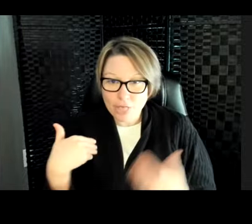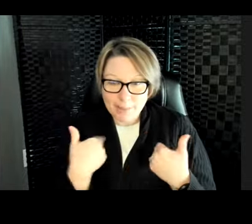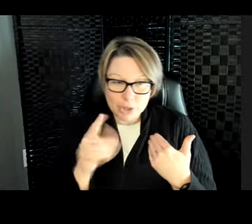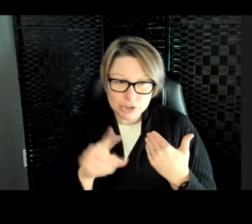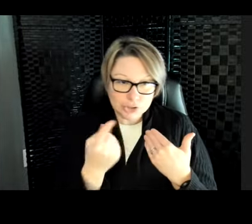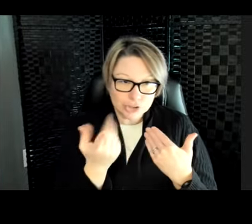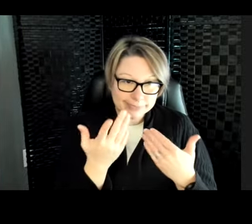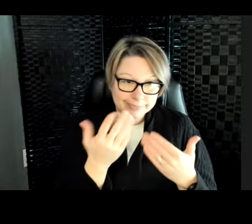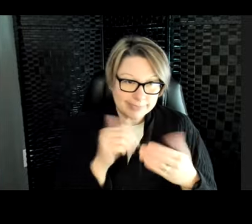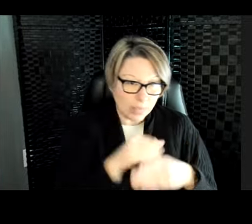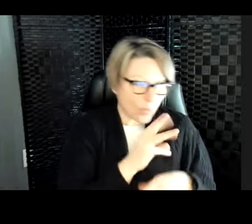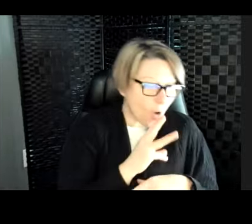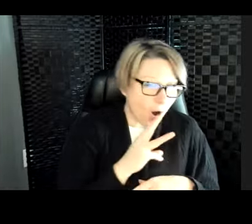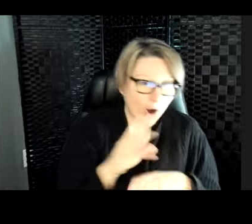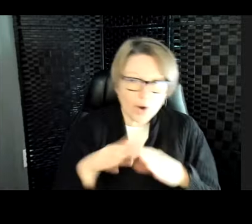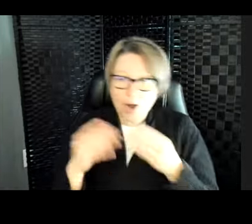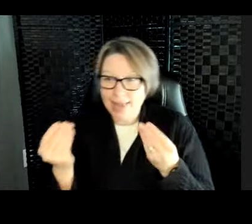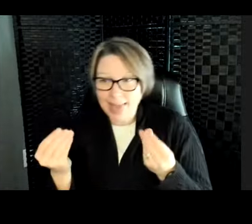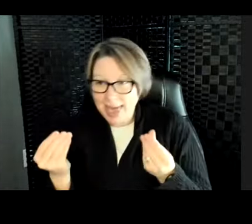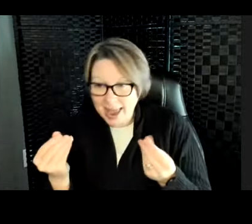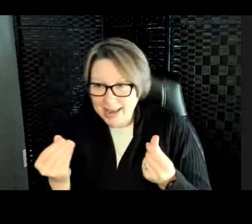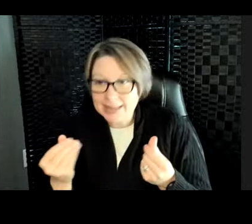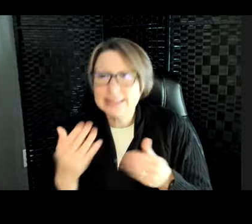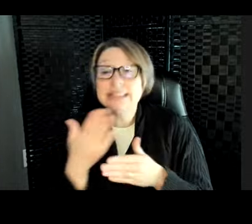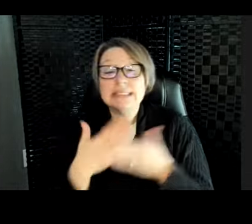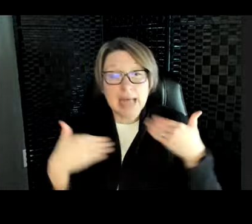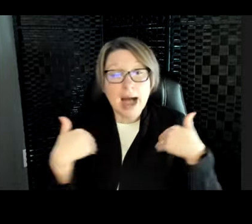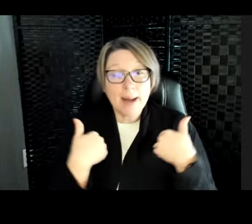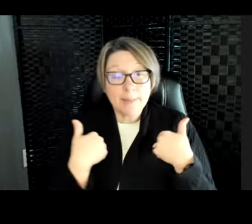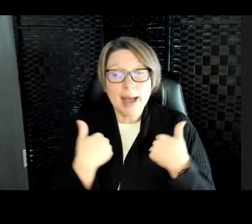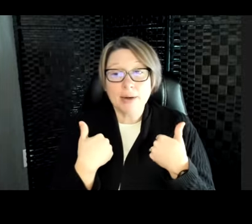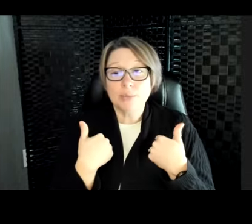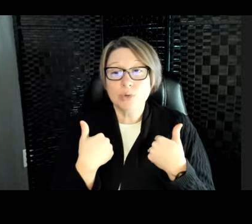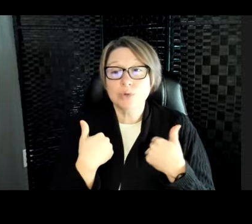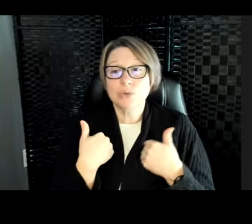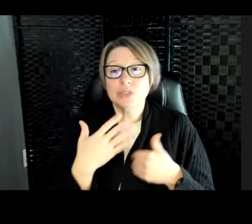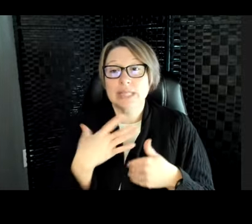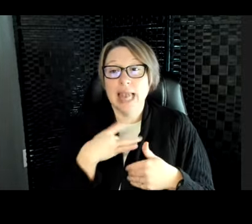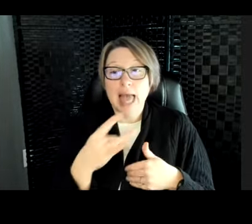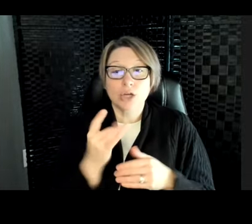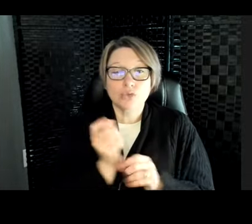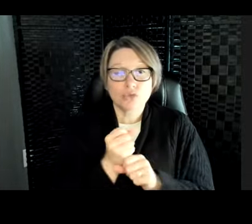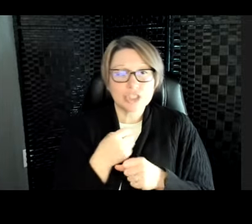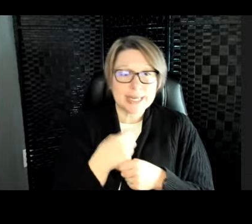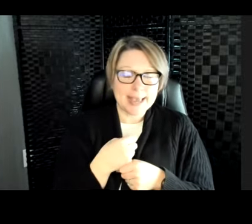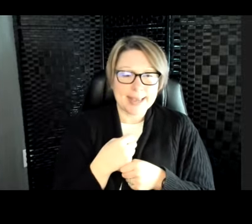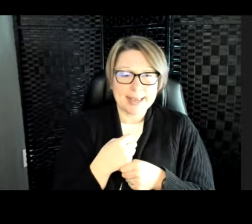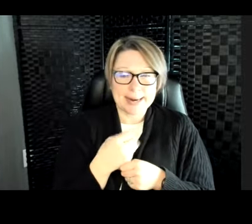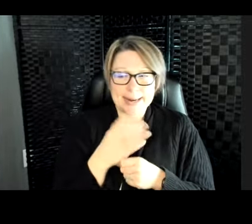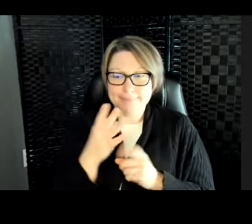land. And we do have some animals who like to create a sort of specific place where they like